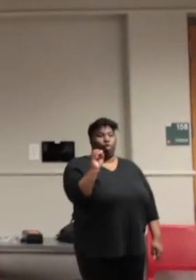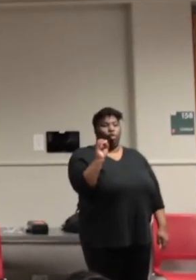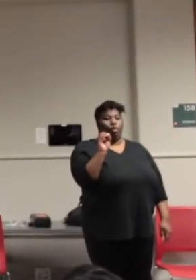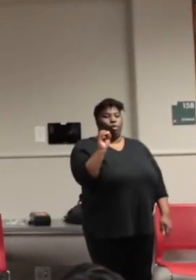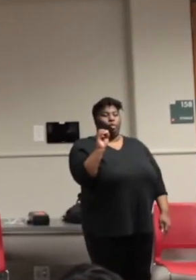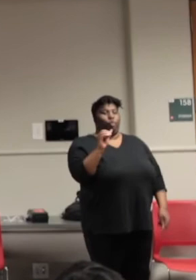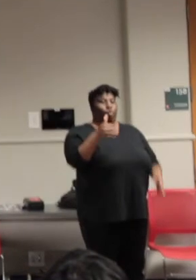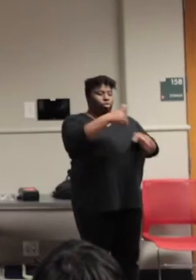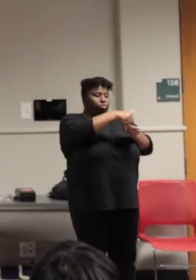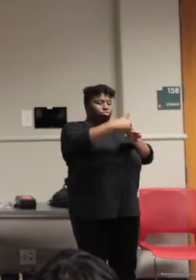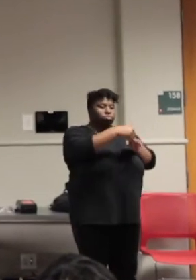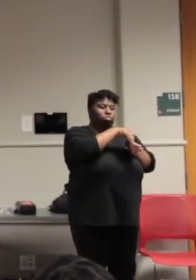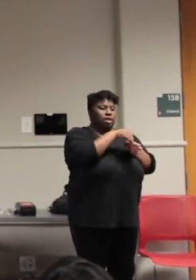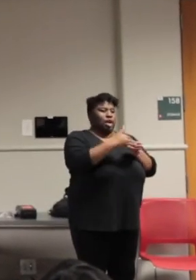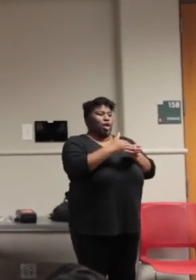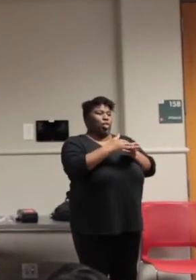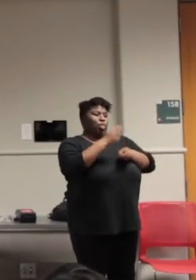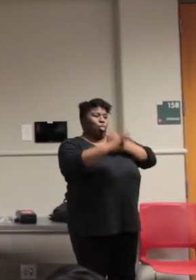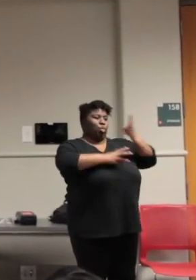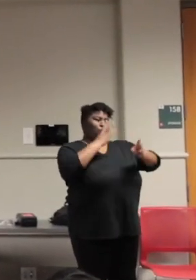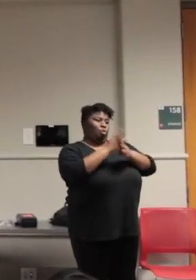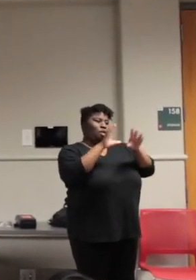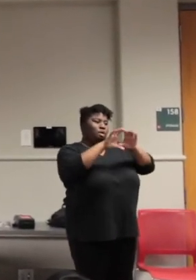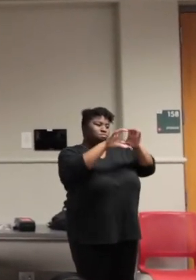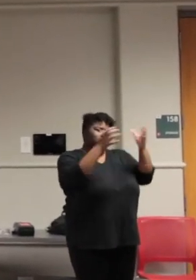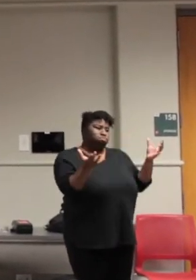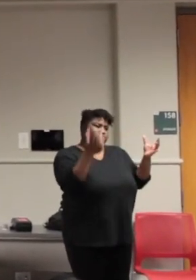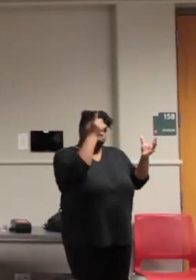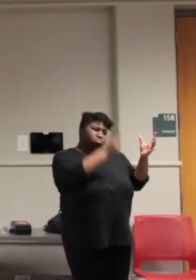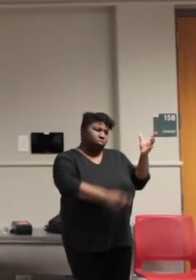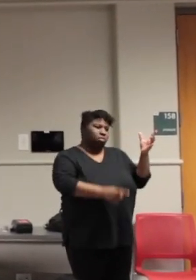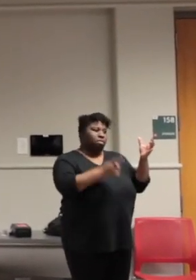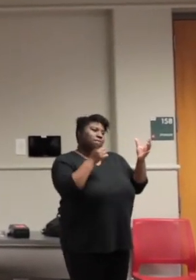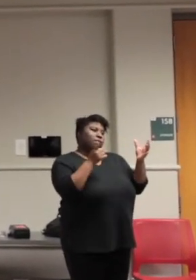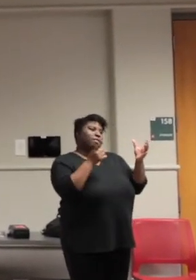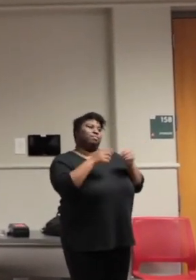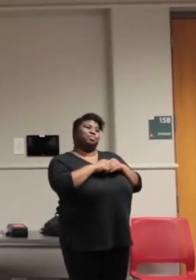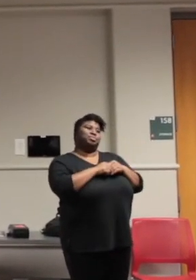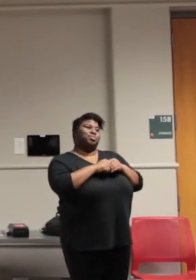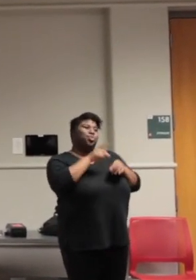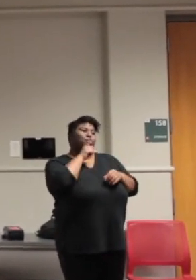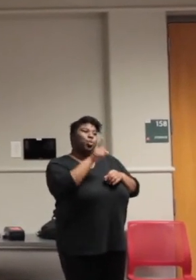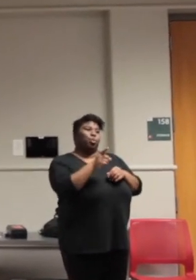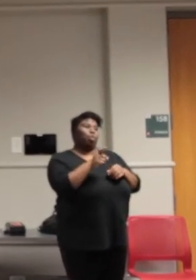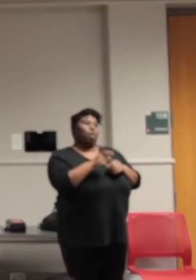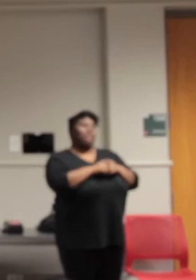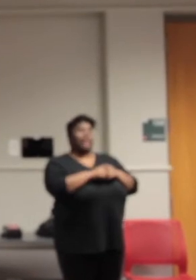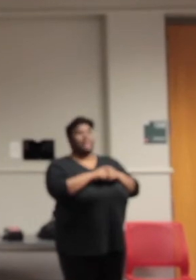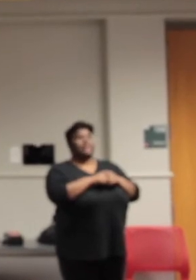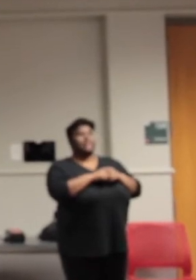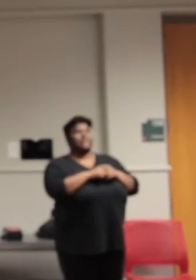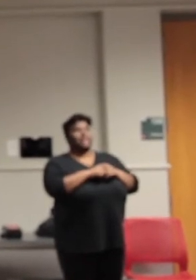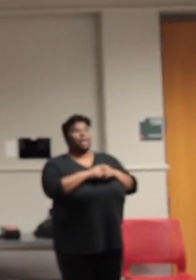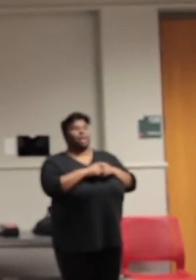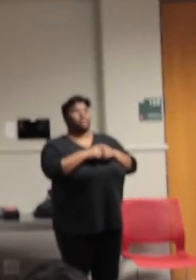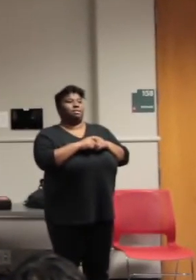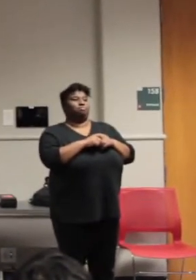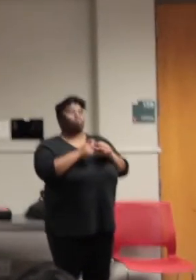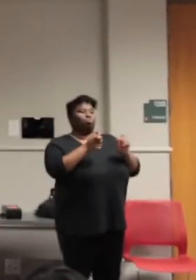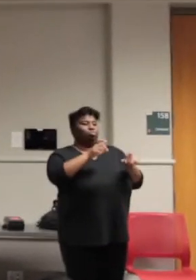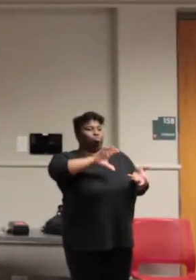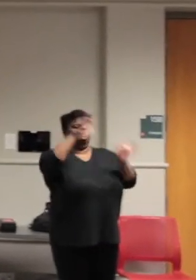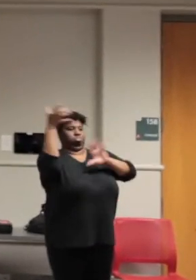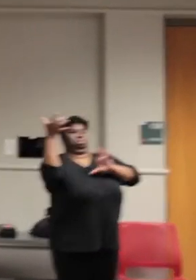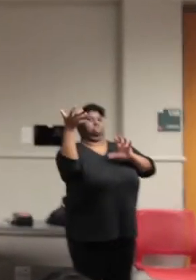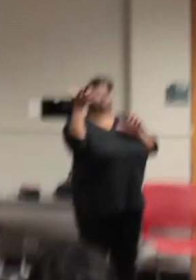confusion. Could the world, in fact, be split in half on the corner of every curve? Do we really disturb the peace just to release our feelings? Yes, we do,